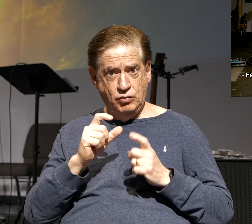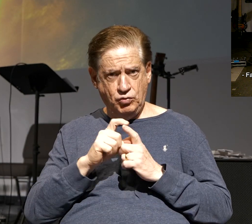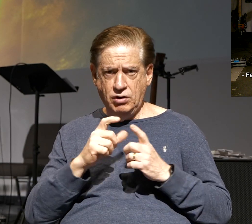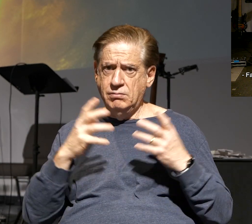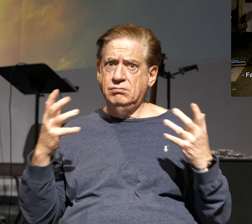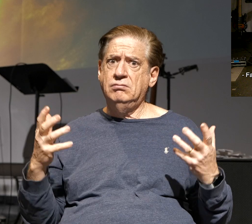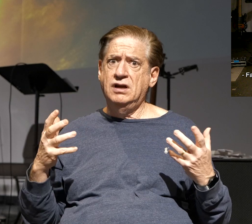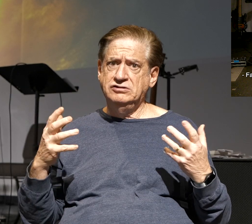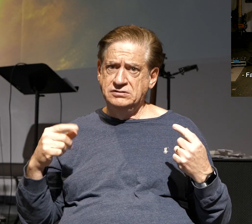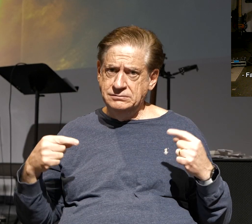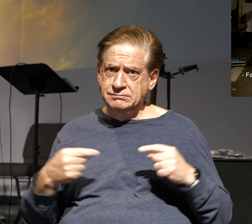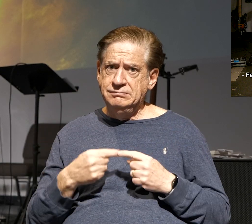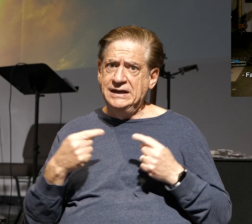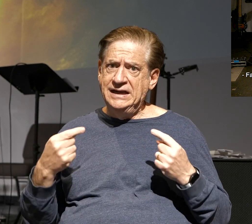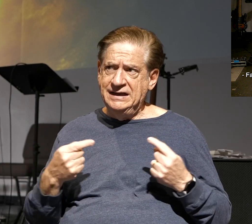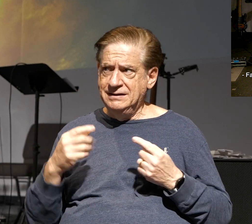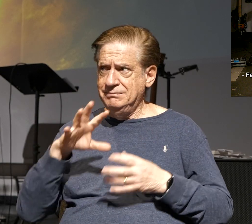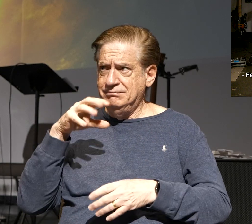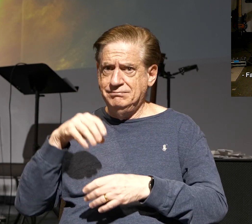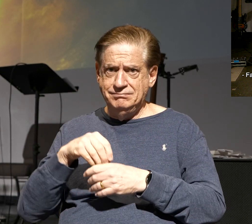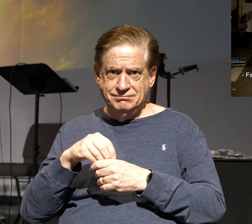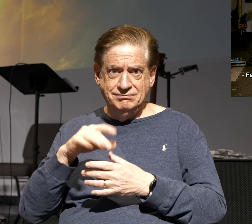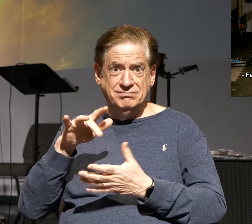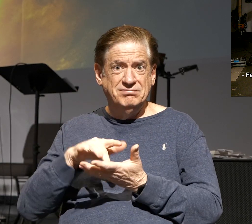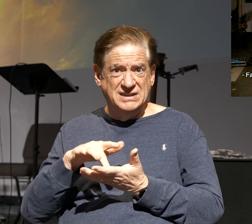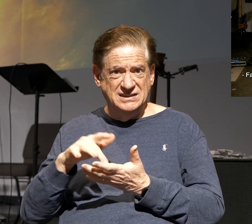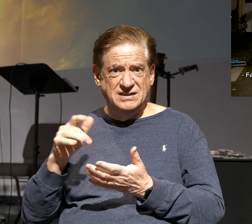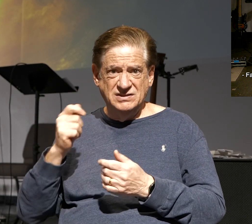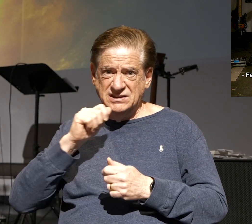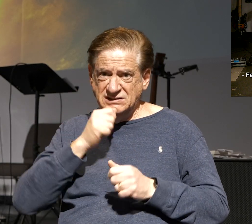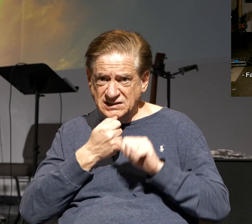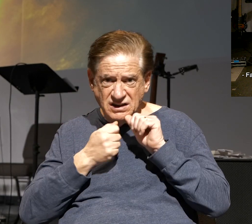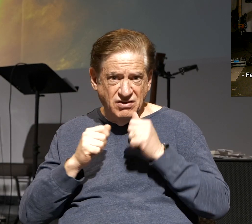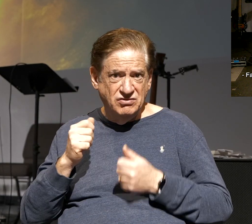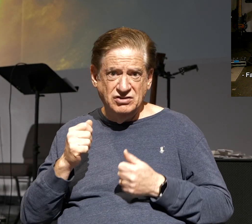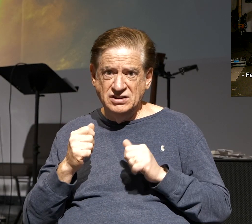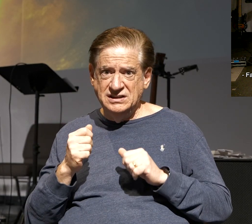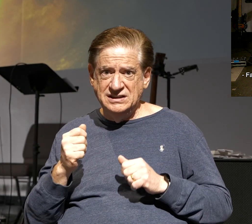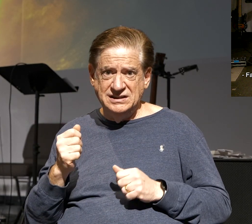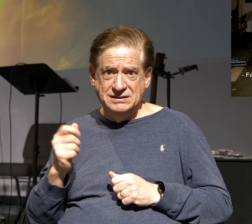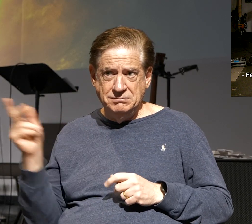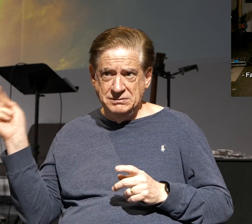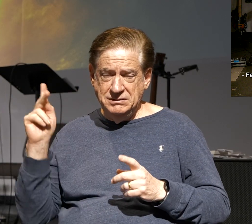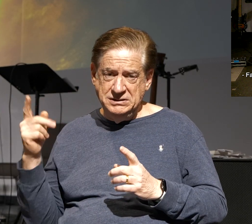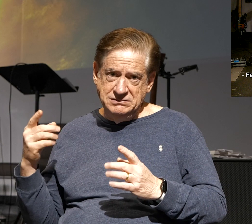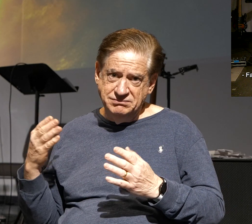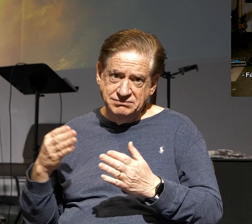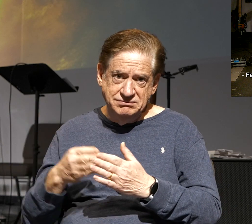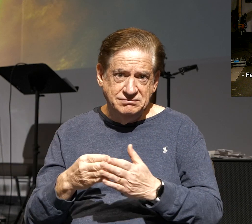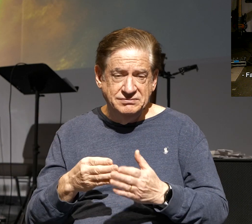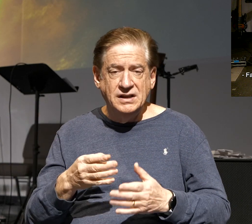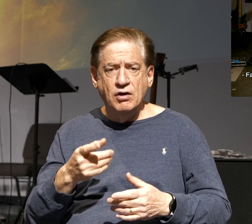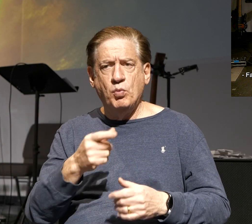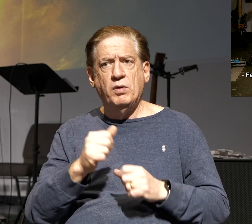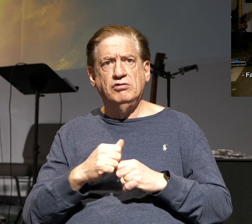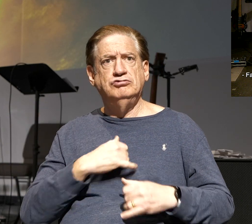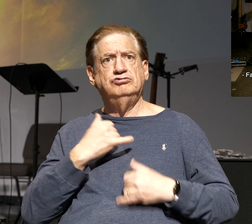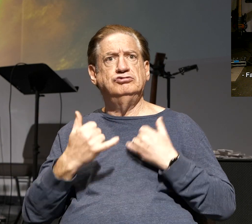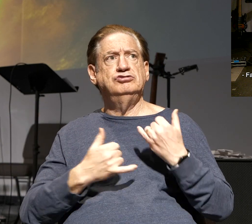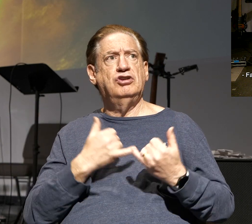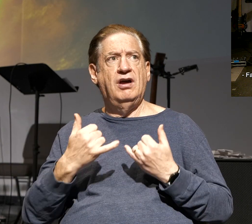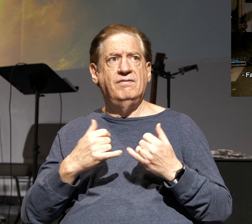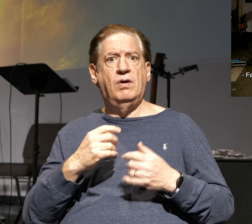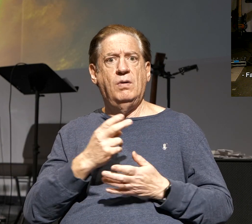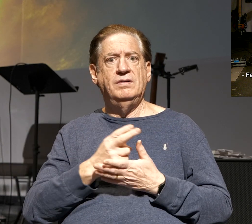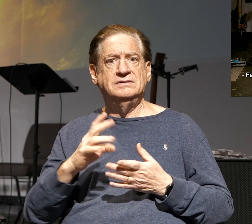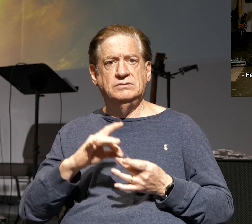affliction. This was even in the midst of suffering with joy of the Holy Spirit. So they're in